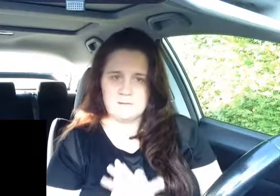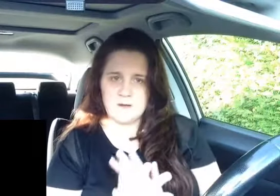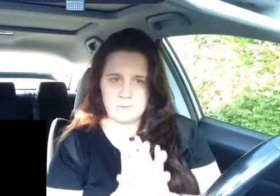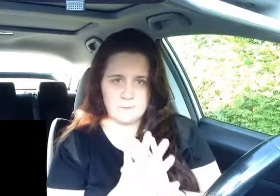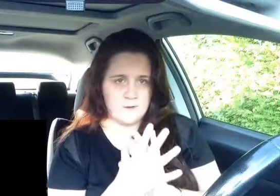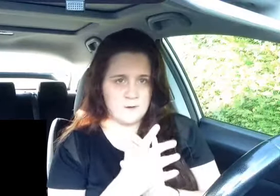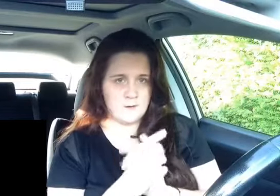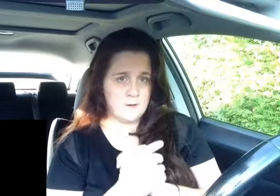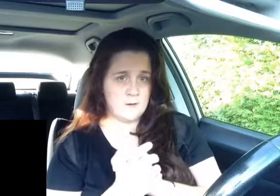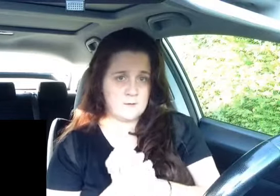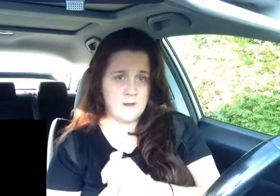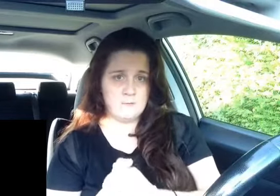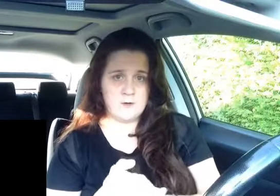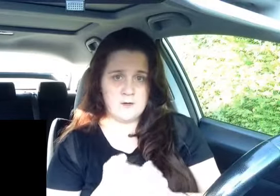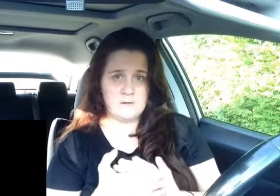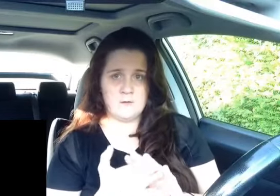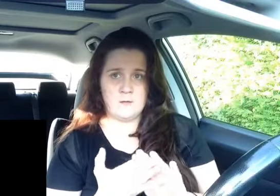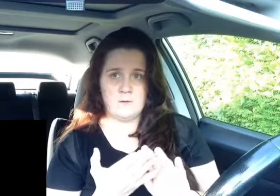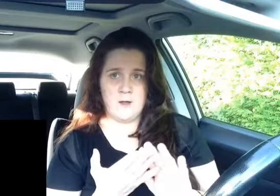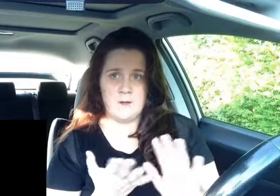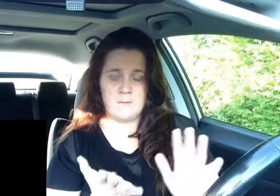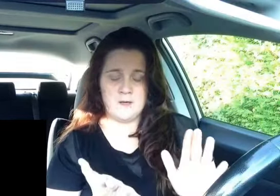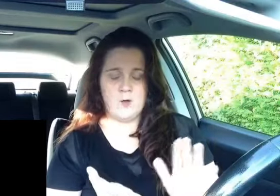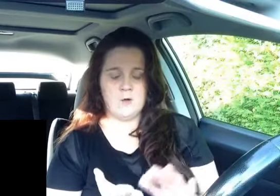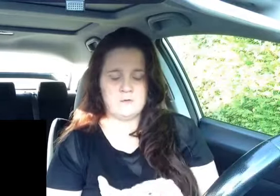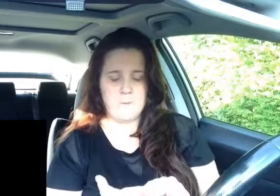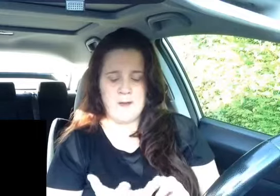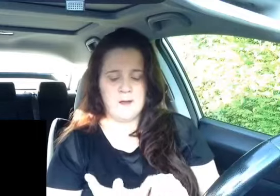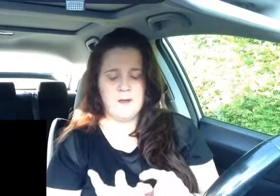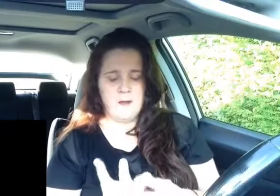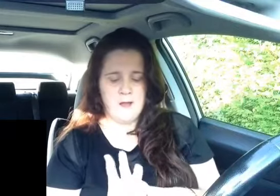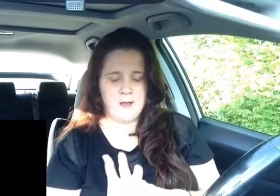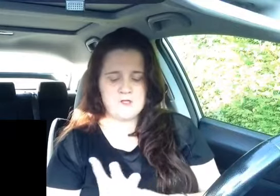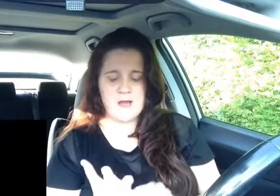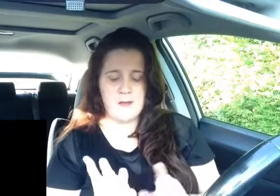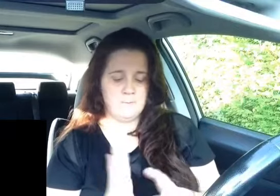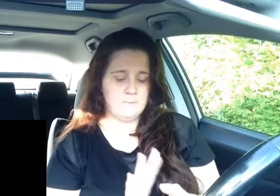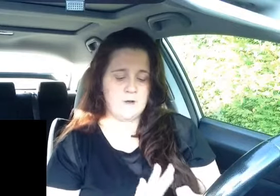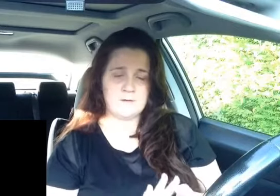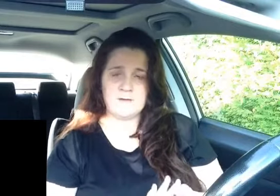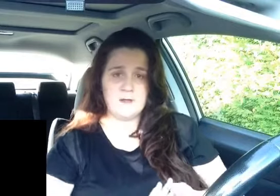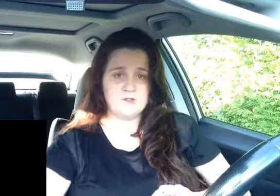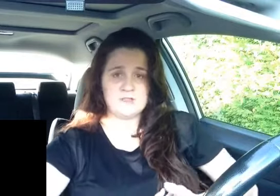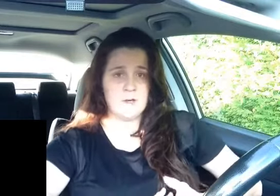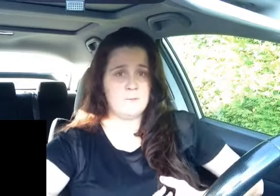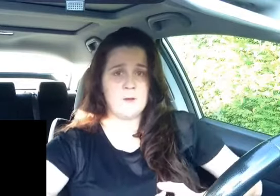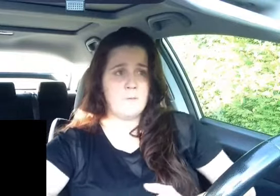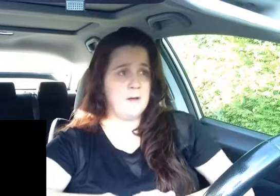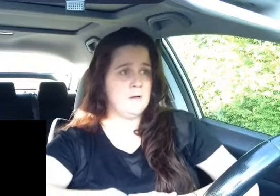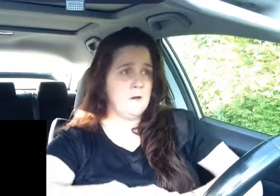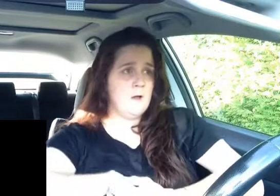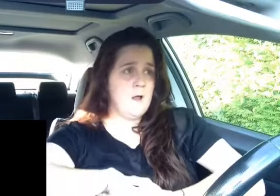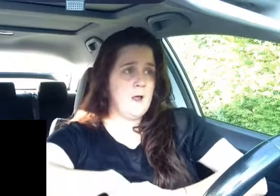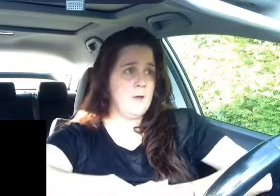and everything they really do uh mean a lot to me and yeah like i say just keep them coming um